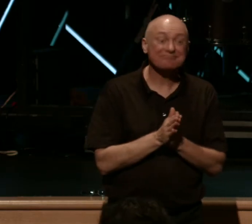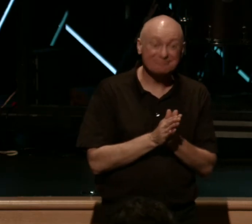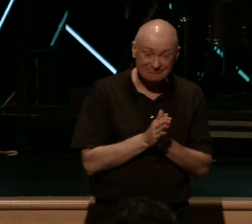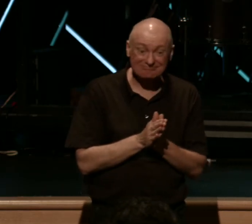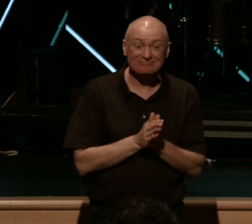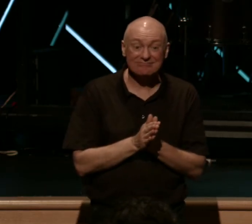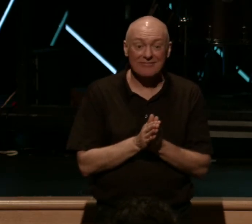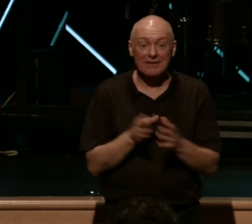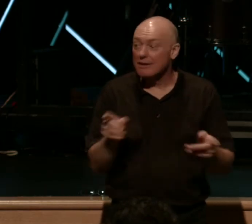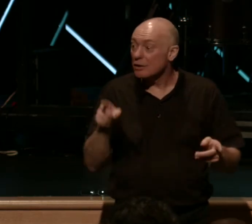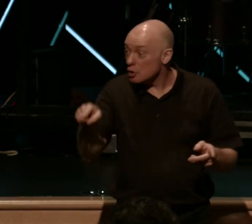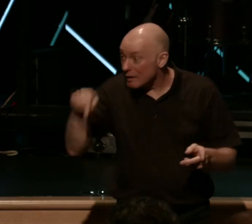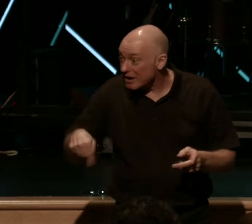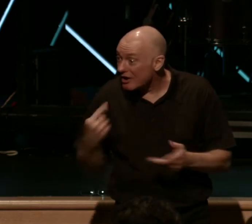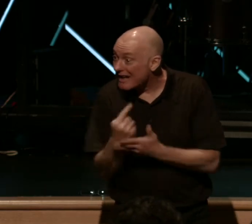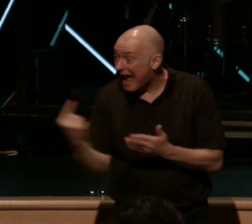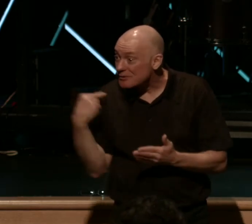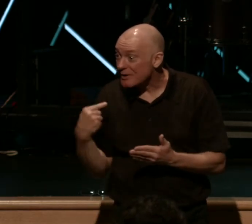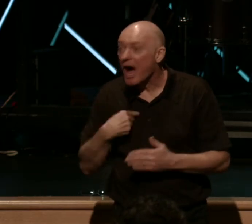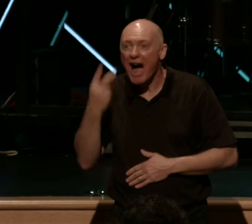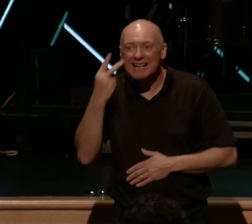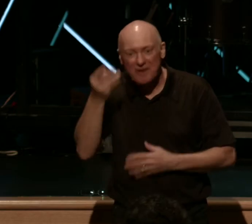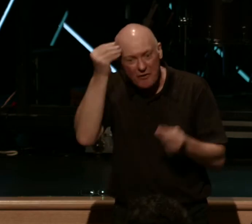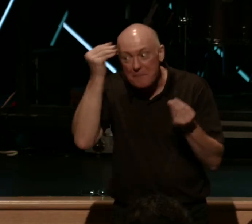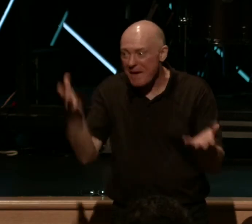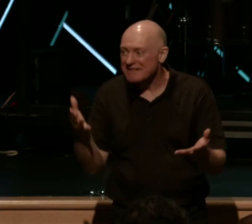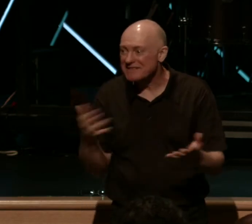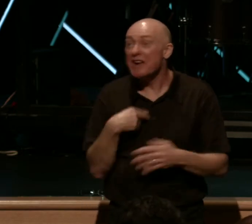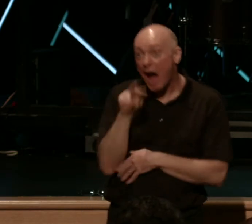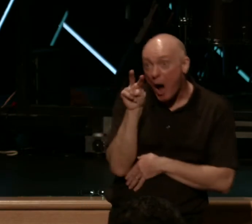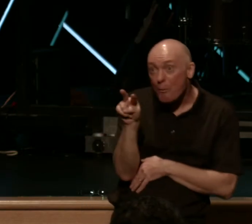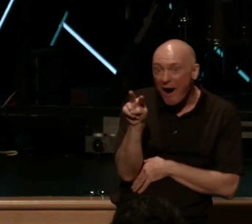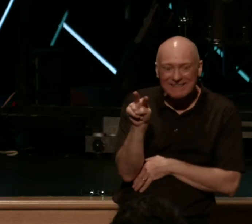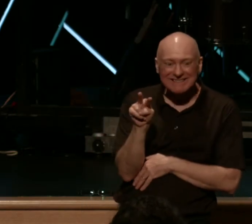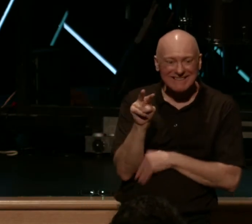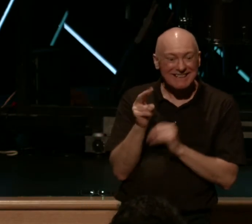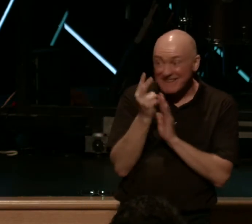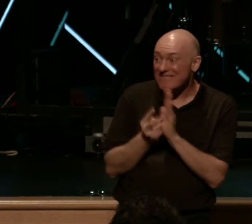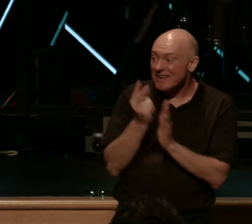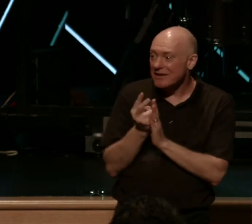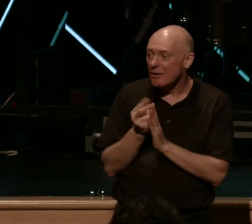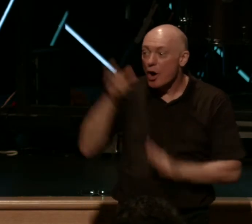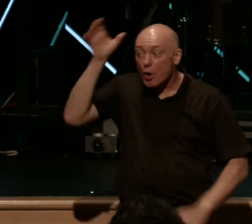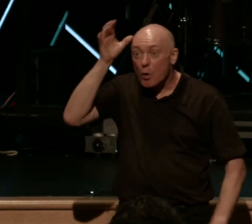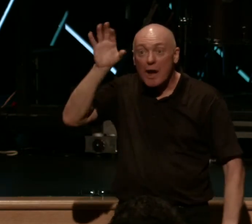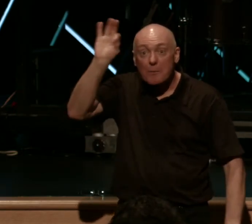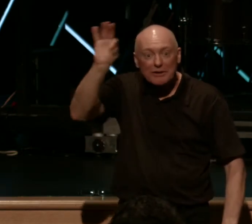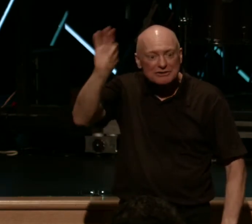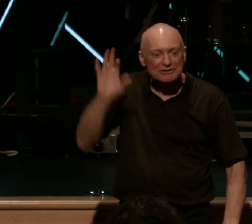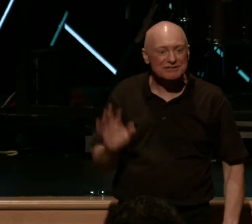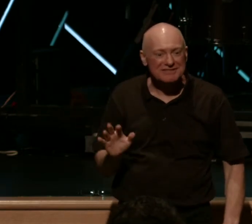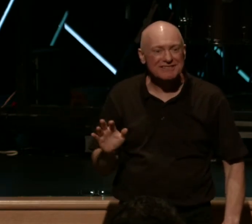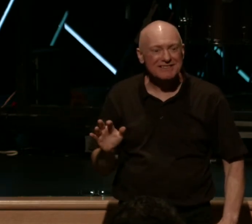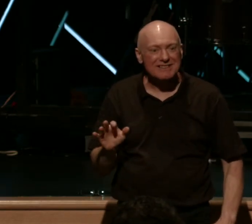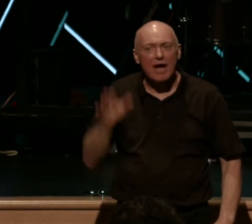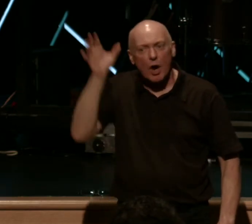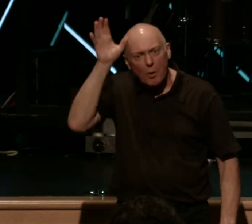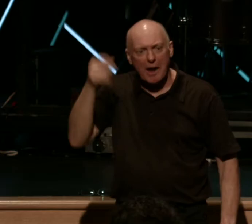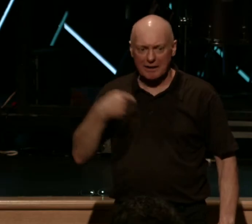If you were here last week and I saw the message online, Craig talked about how our statures were a little different. Craig and I have decided to